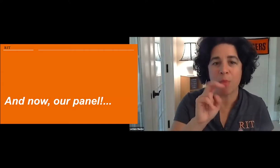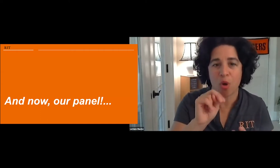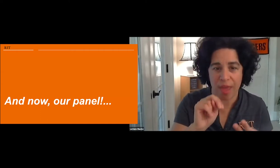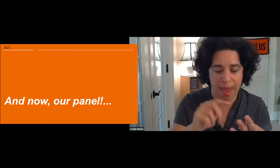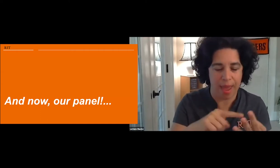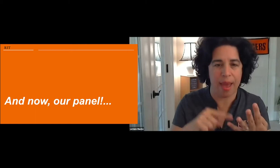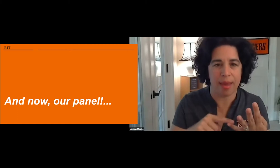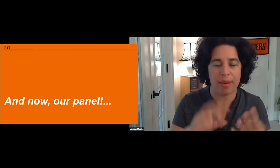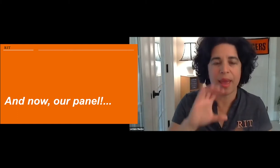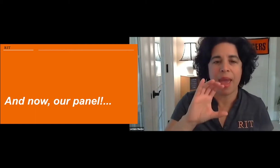We have Norma.